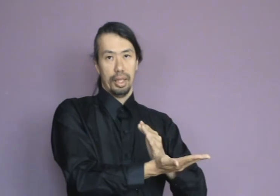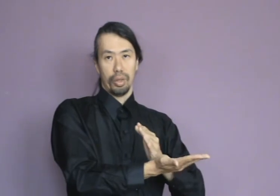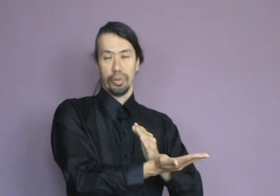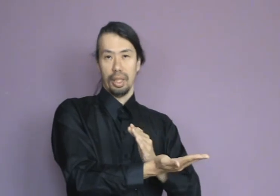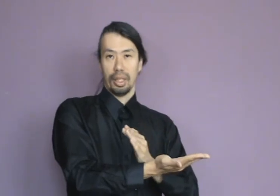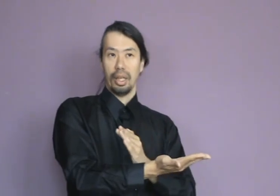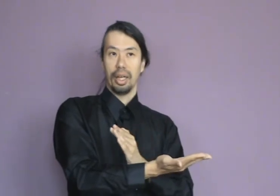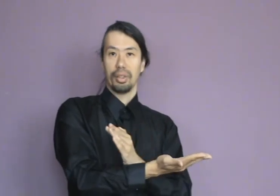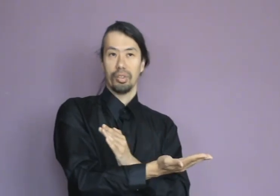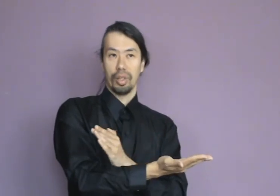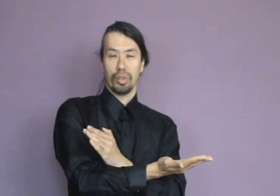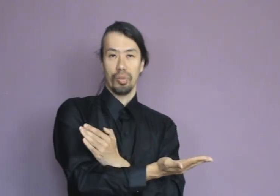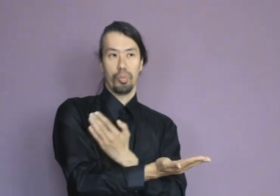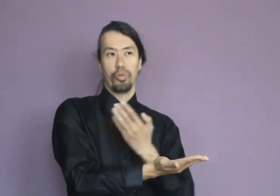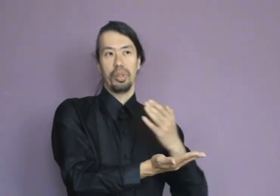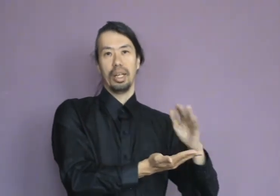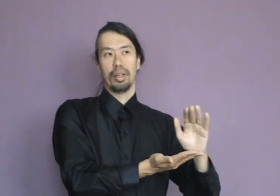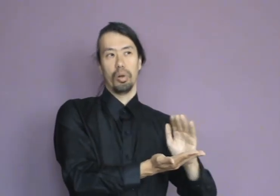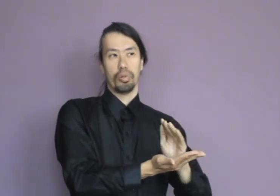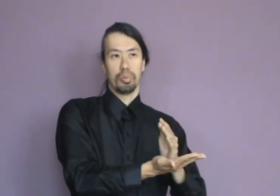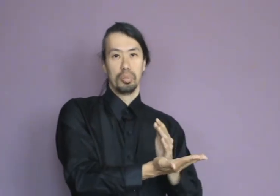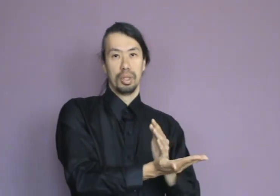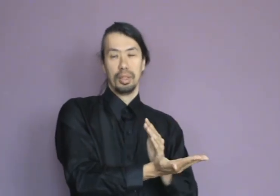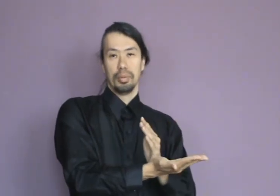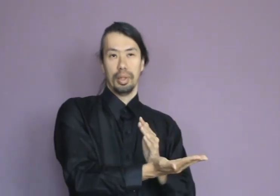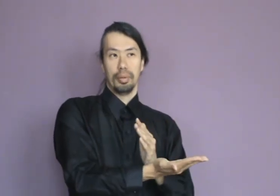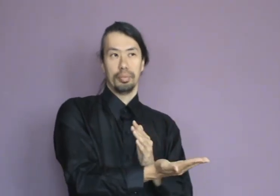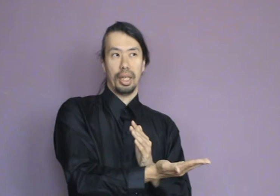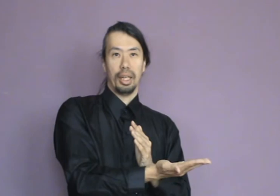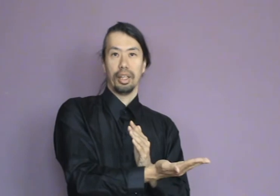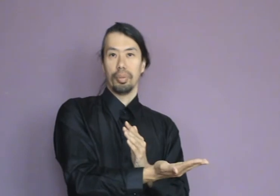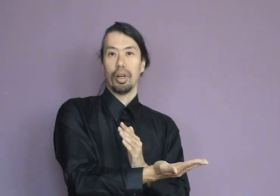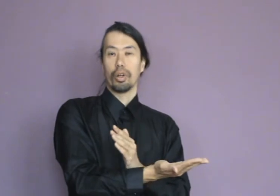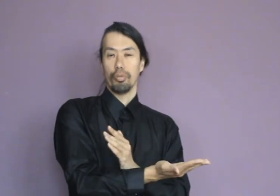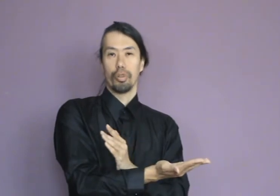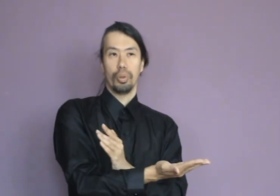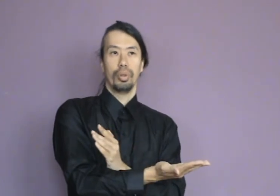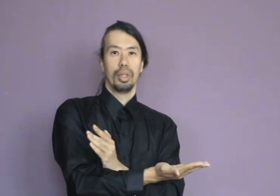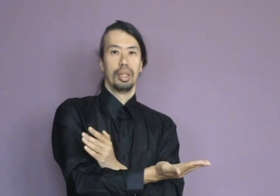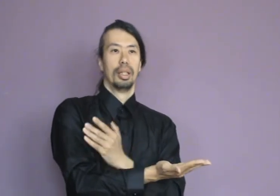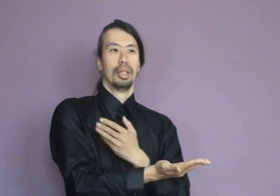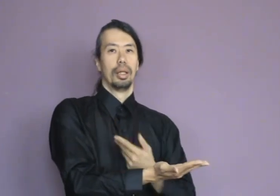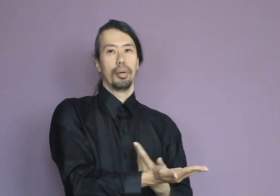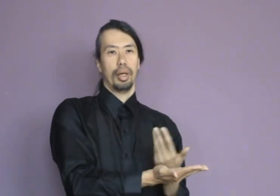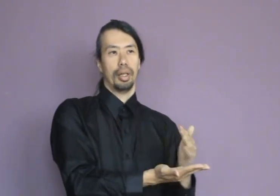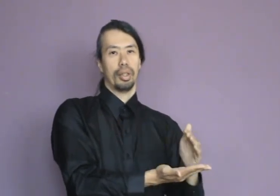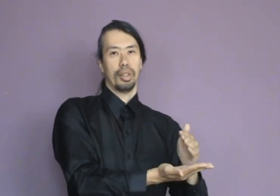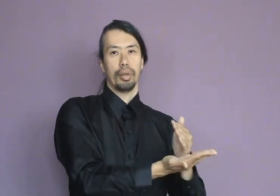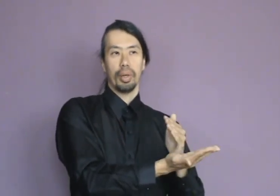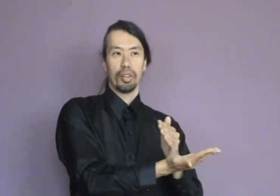Often in the client, gives a feeling of a little bit uncomfortable. And it depends